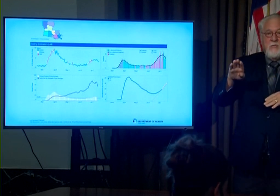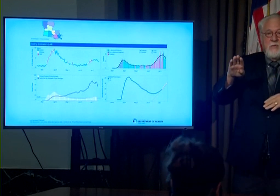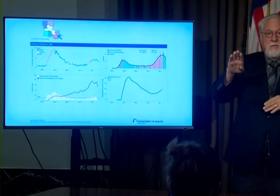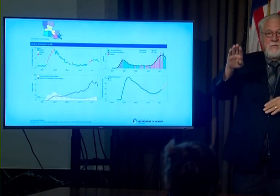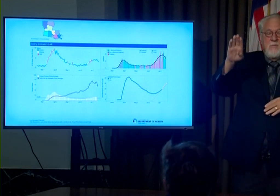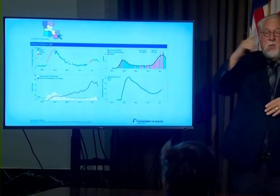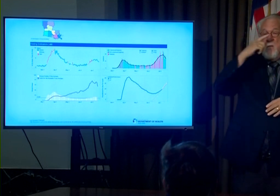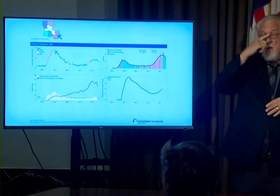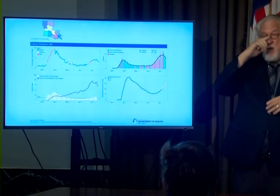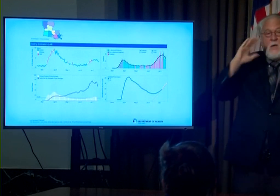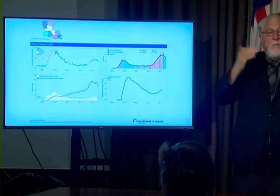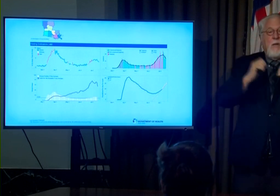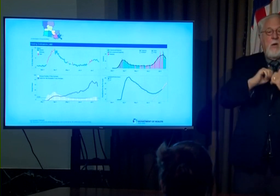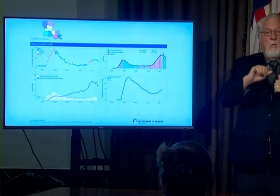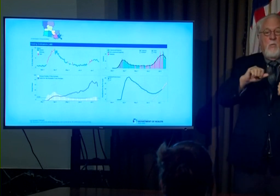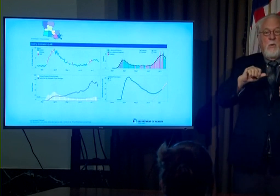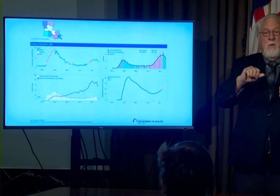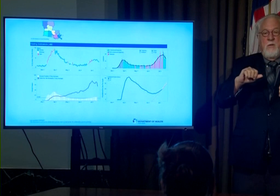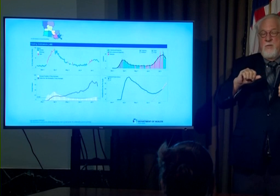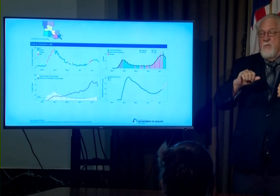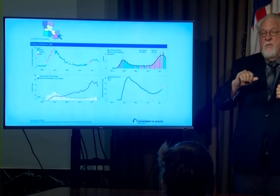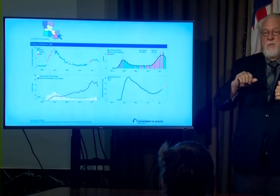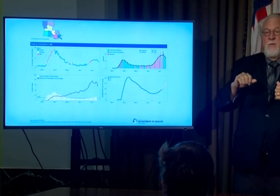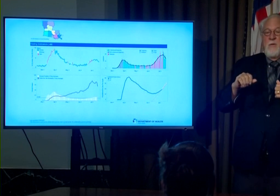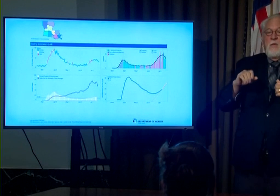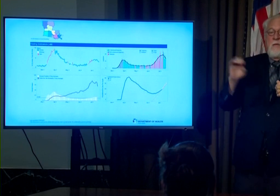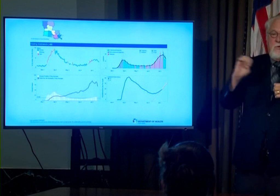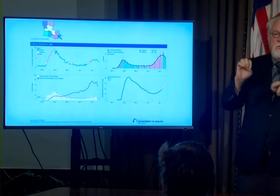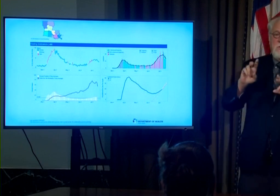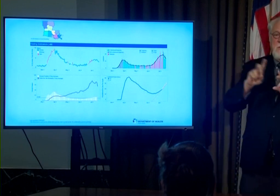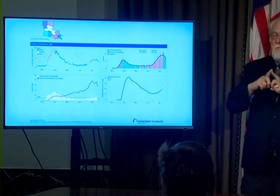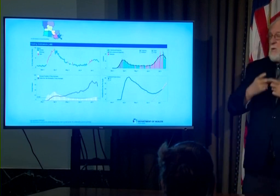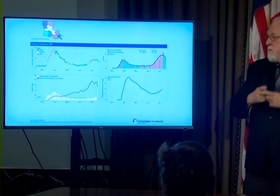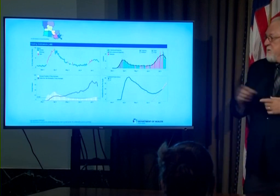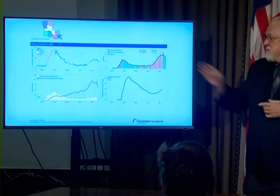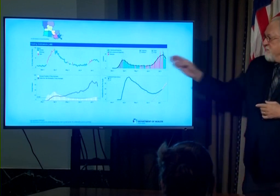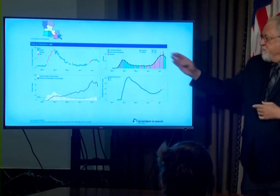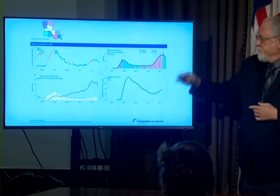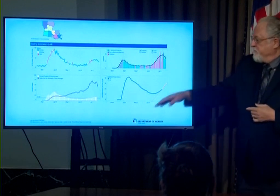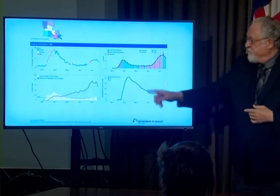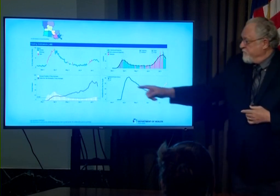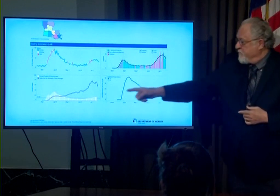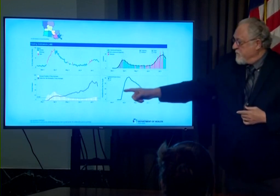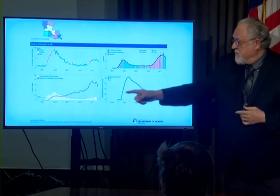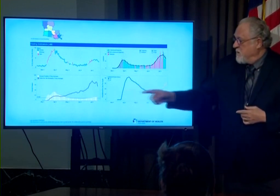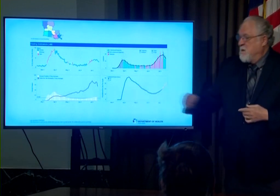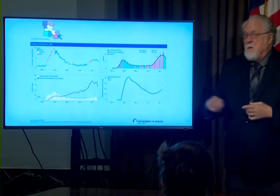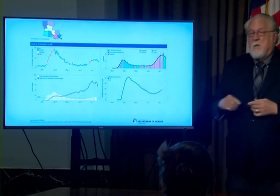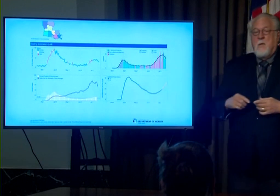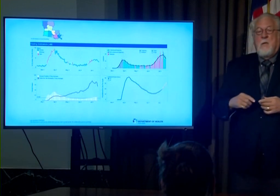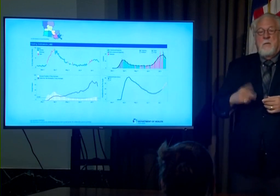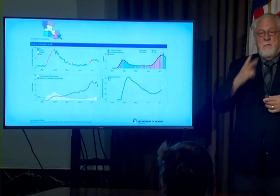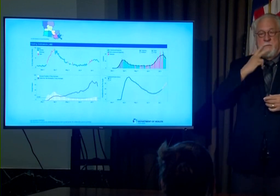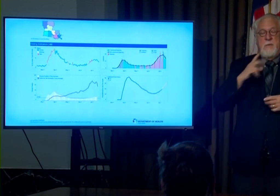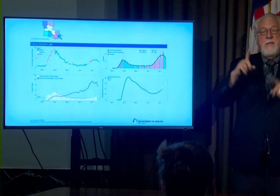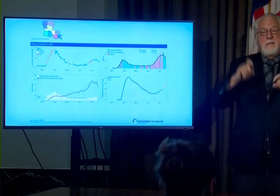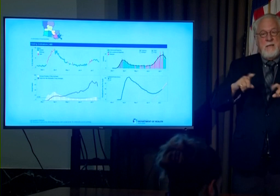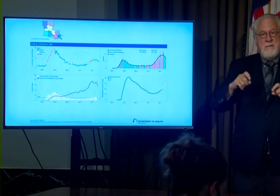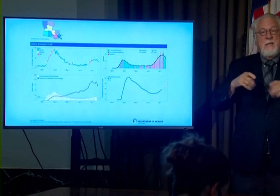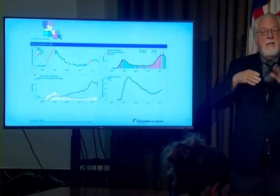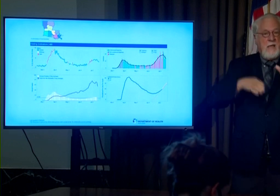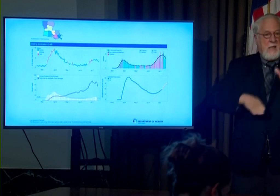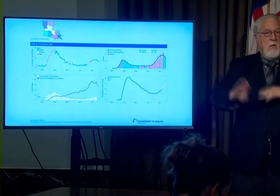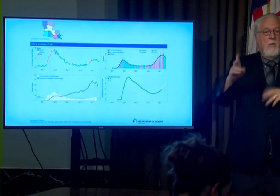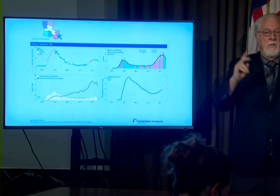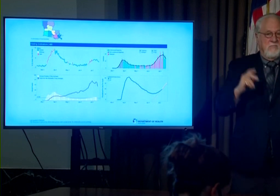elevated compared to other reasons people are coming to emergency departments if you look down then at the the graph below that you see that our testing has increased